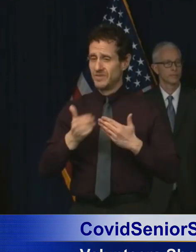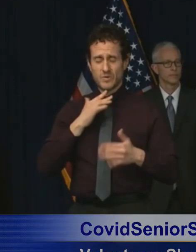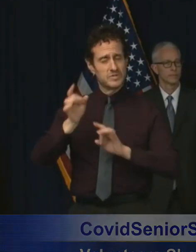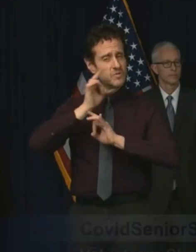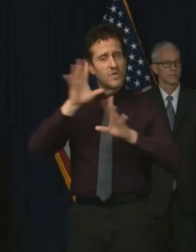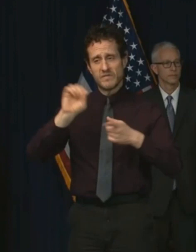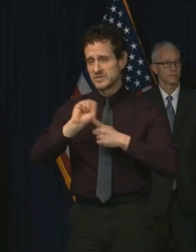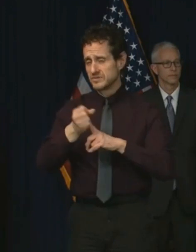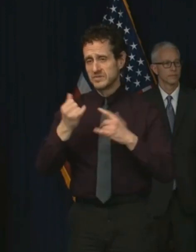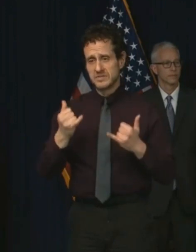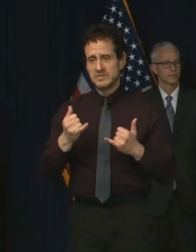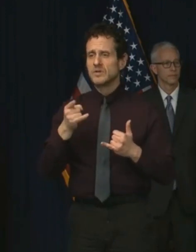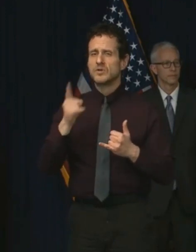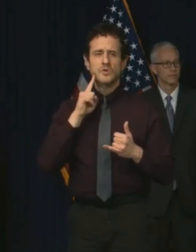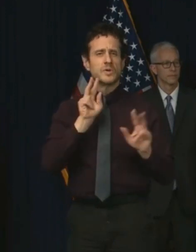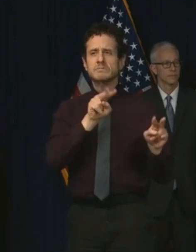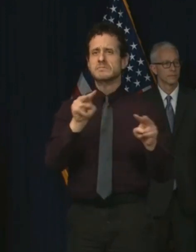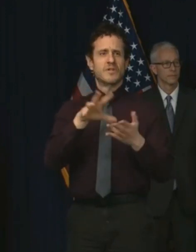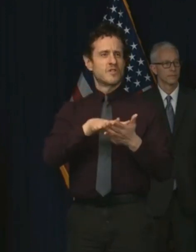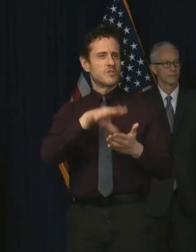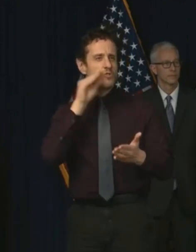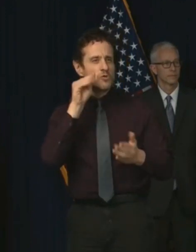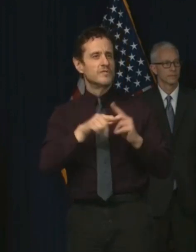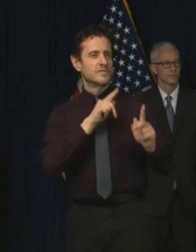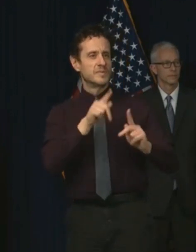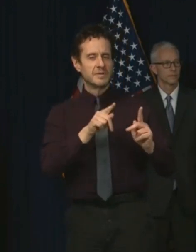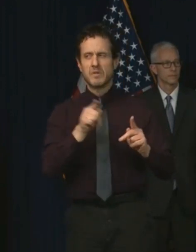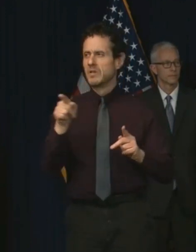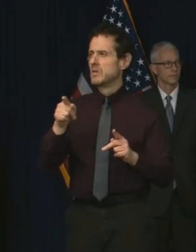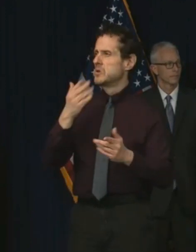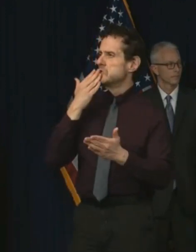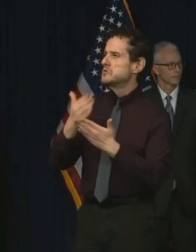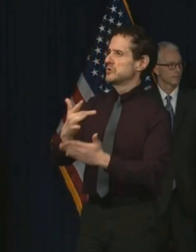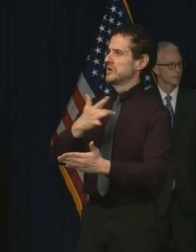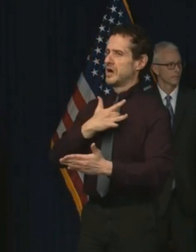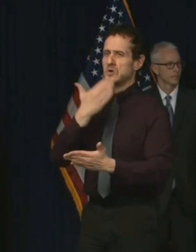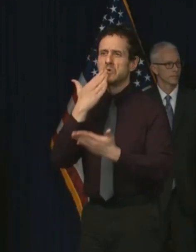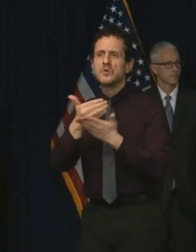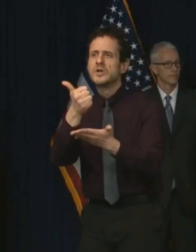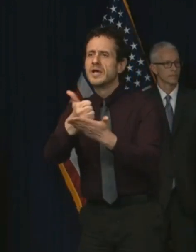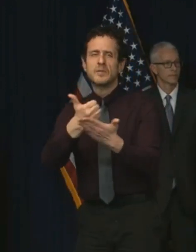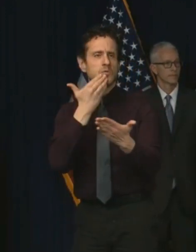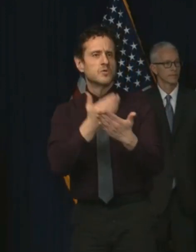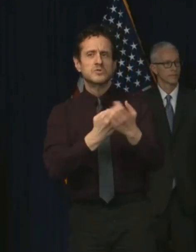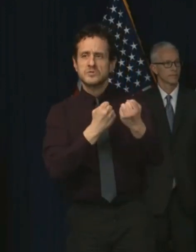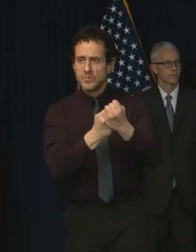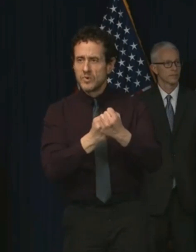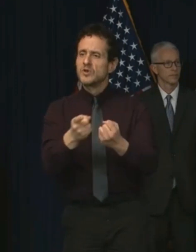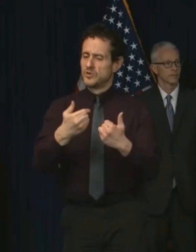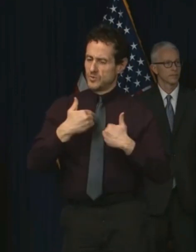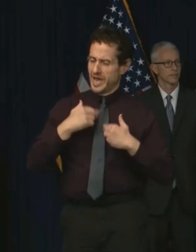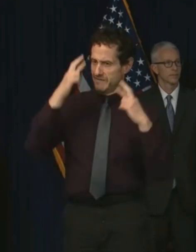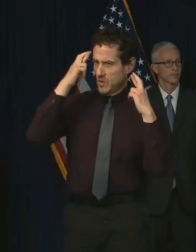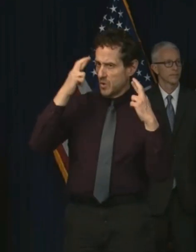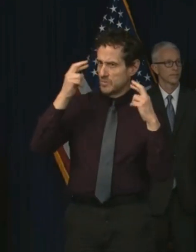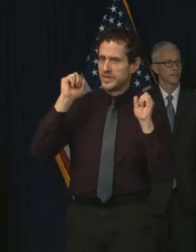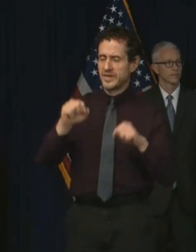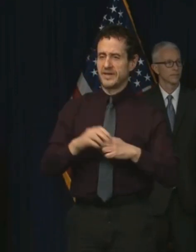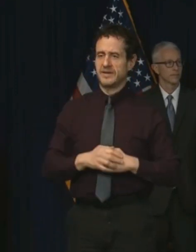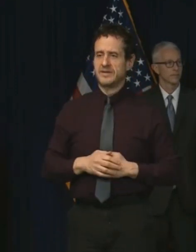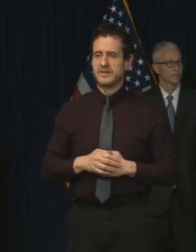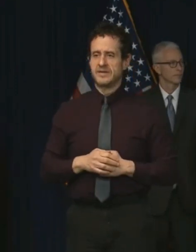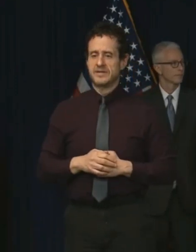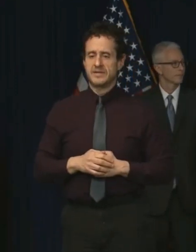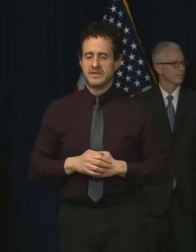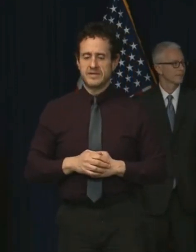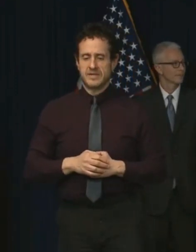are plenty of people to learn from. There's plenty of reason to hope. And if all else fails, I've heard that Where's Lightfoot